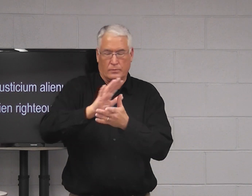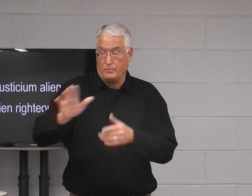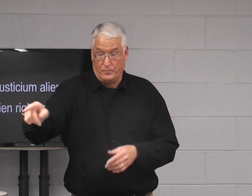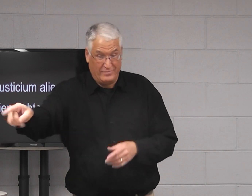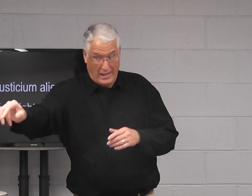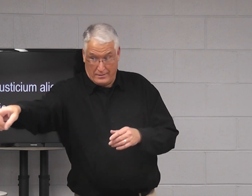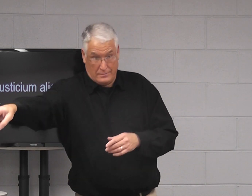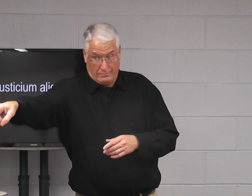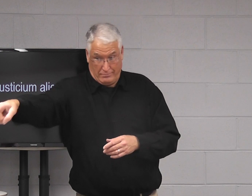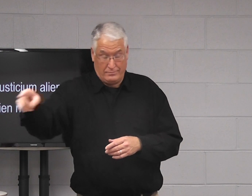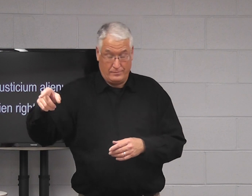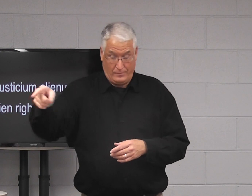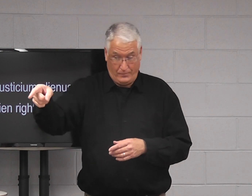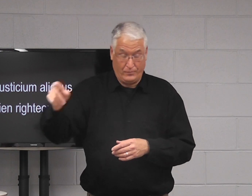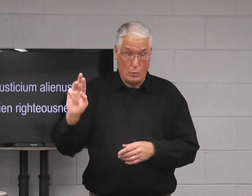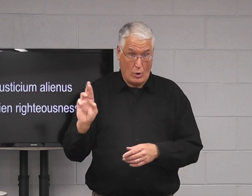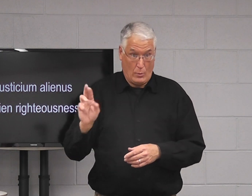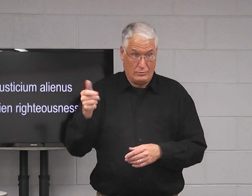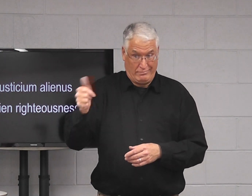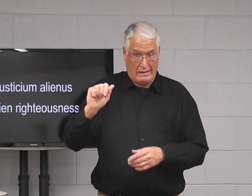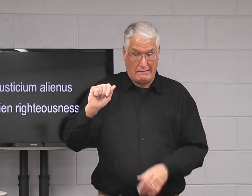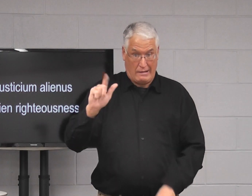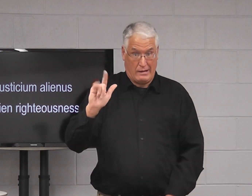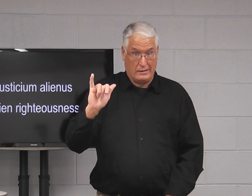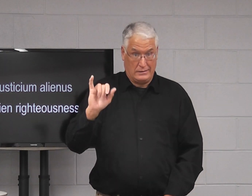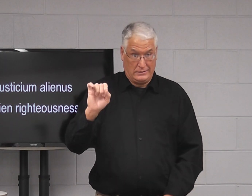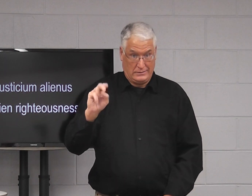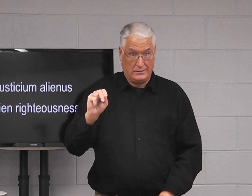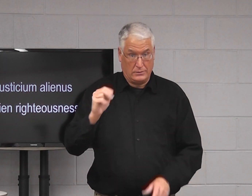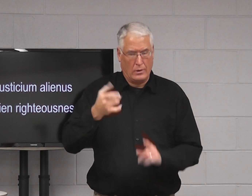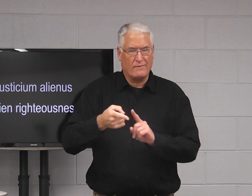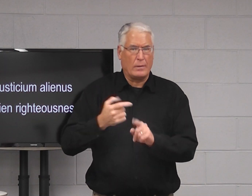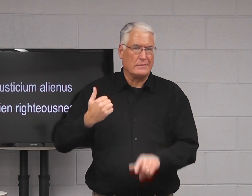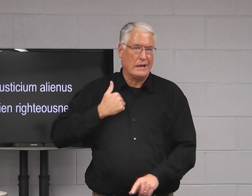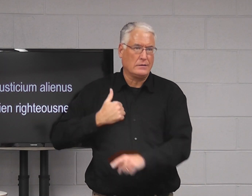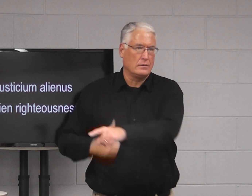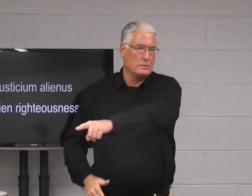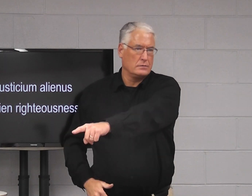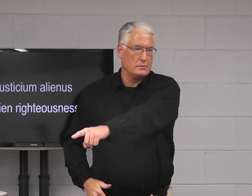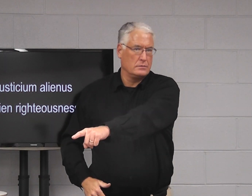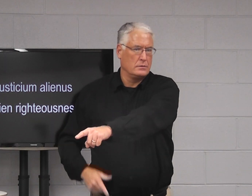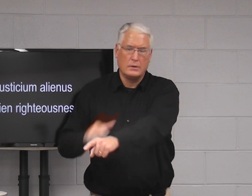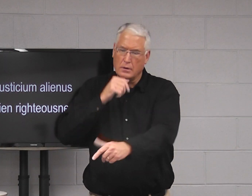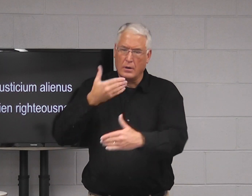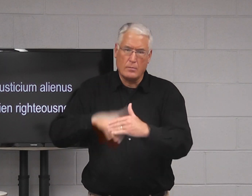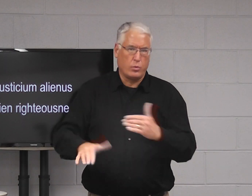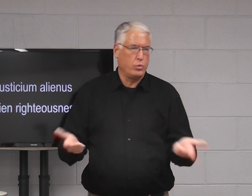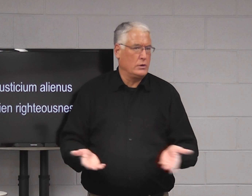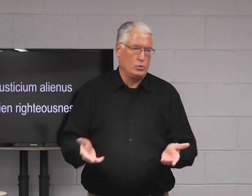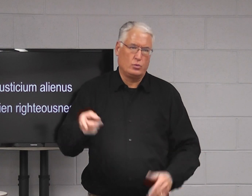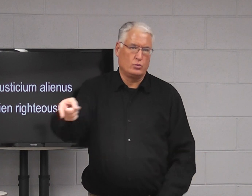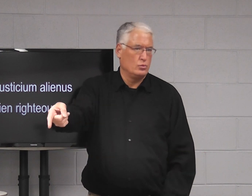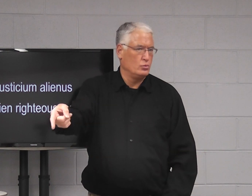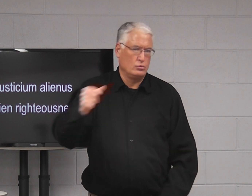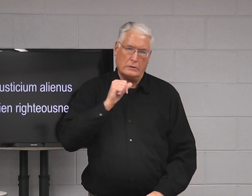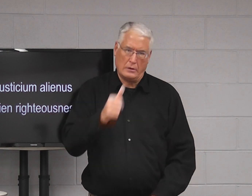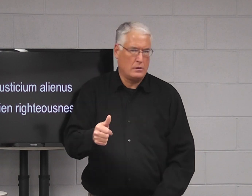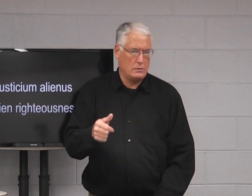So it's talking about Robert himself as an alien because he's from Canada. He's not been, he